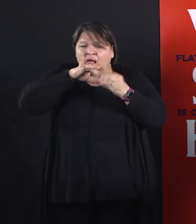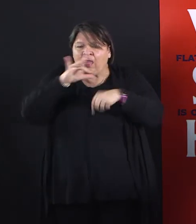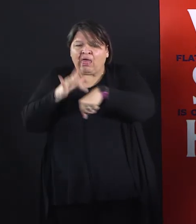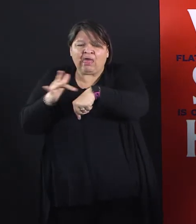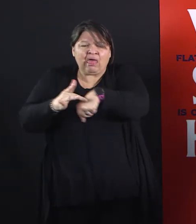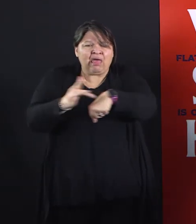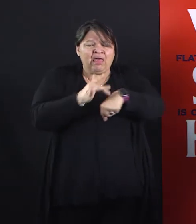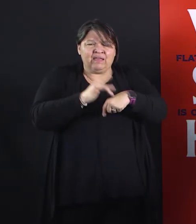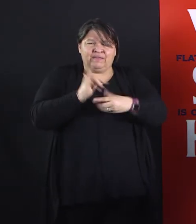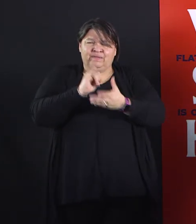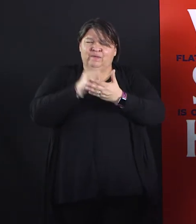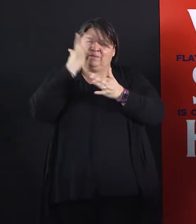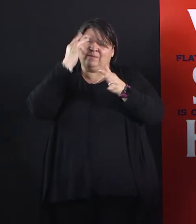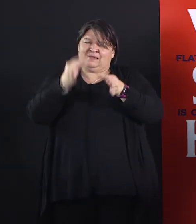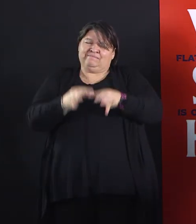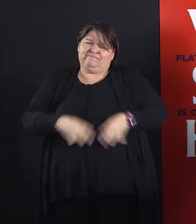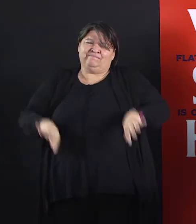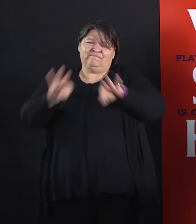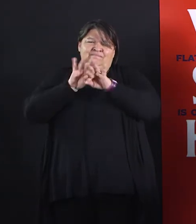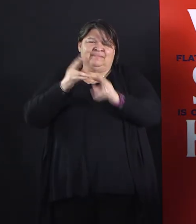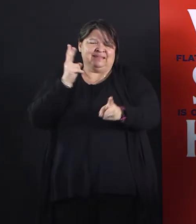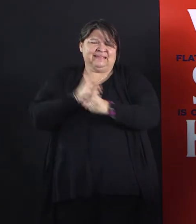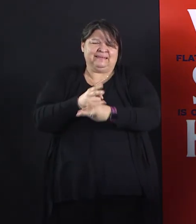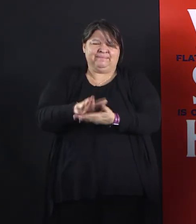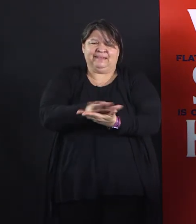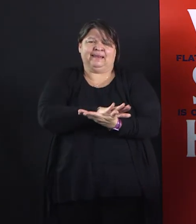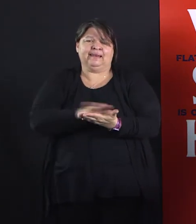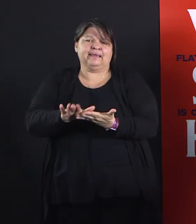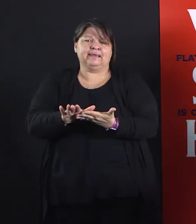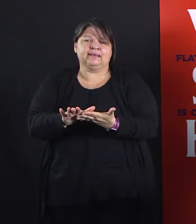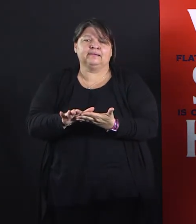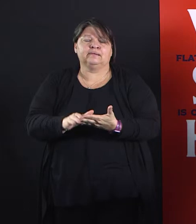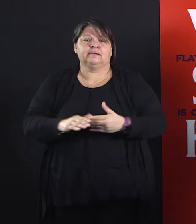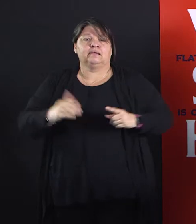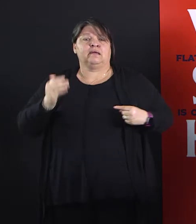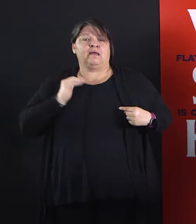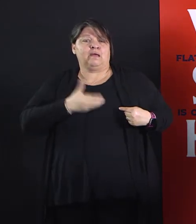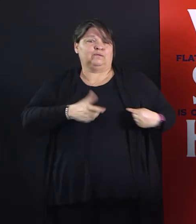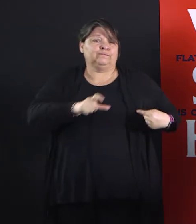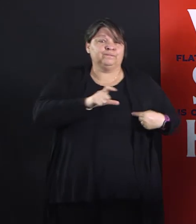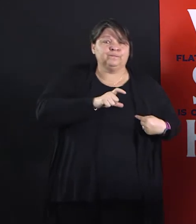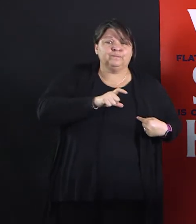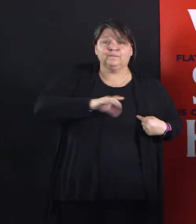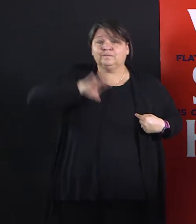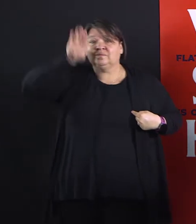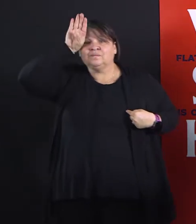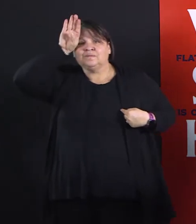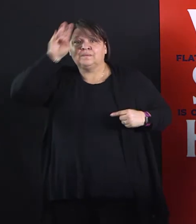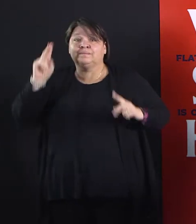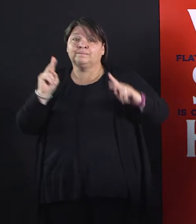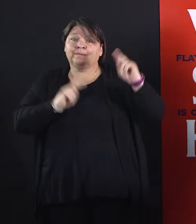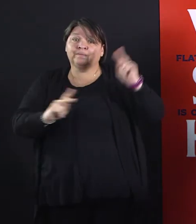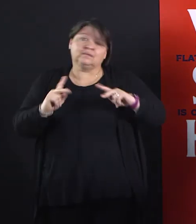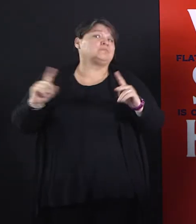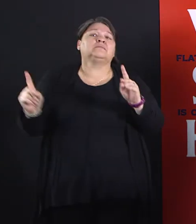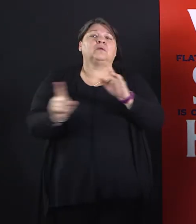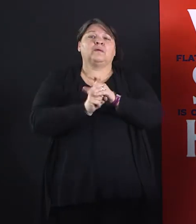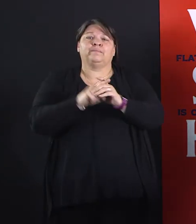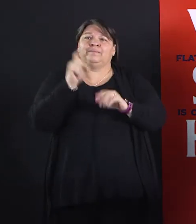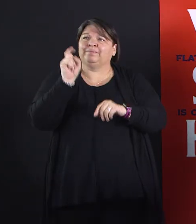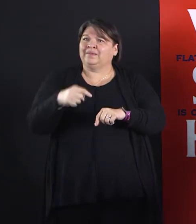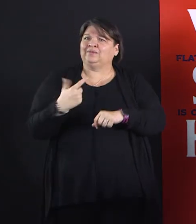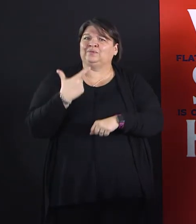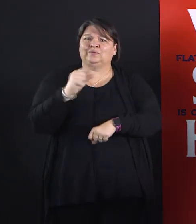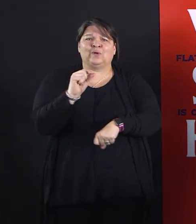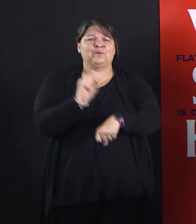essential workers, many of whom have young children, and we want to make sure that your children are healthy and safe and learning. And generous thanks to our